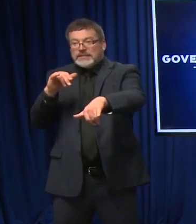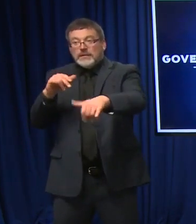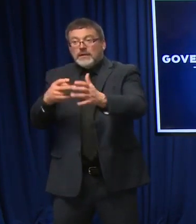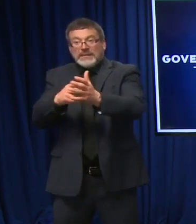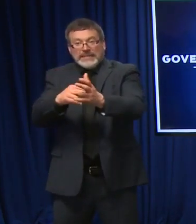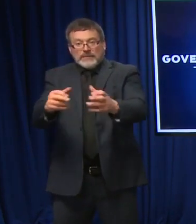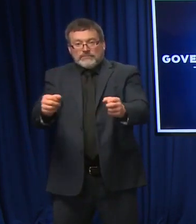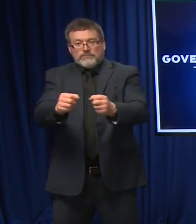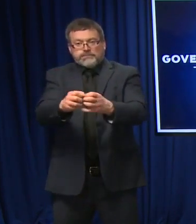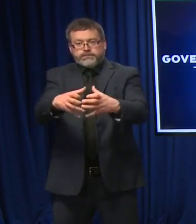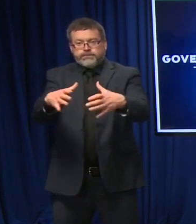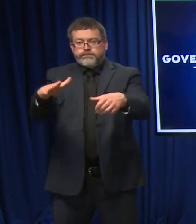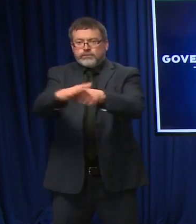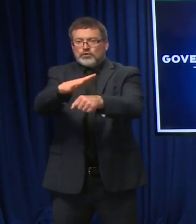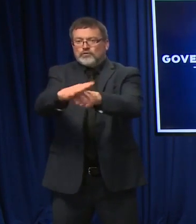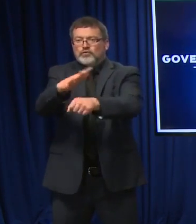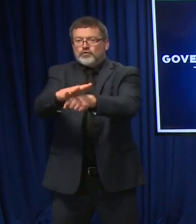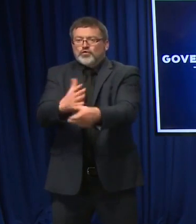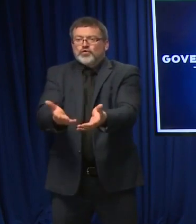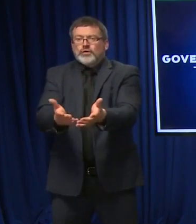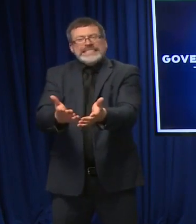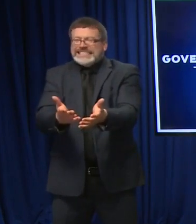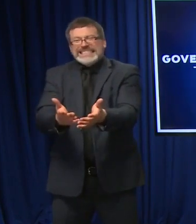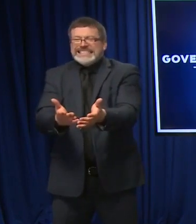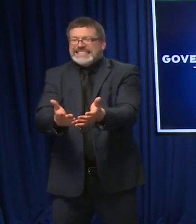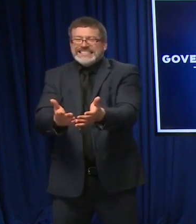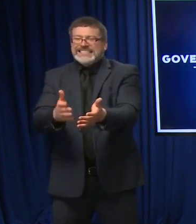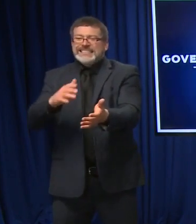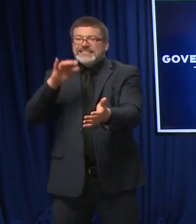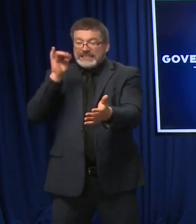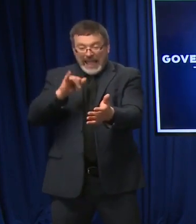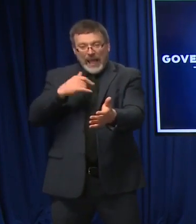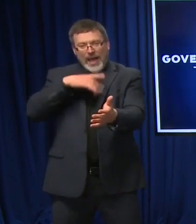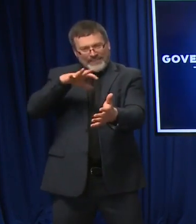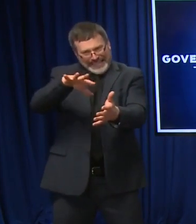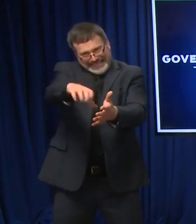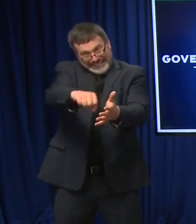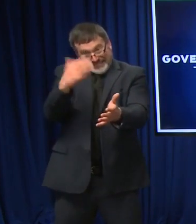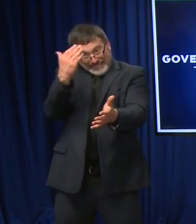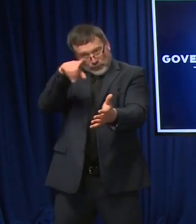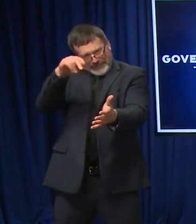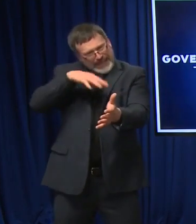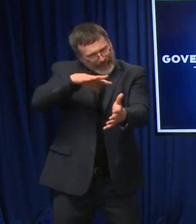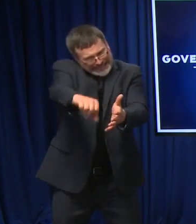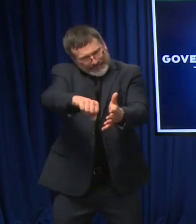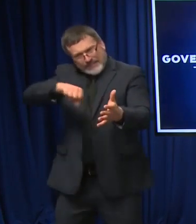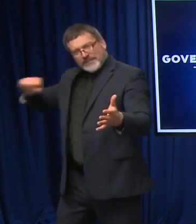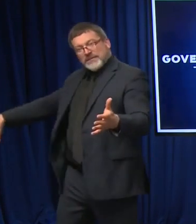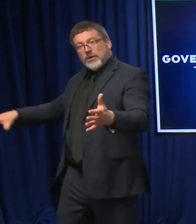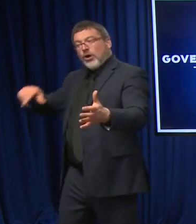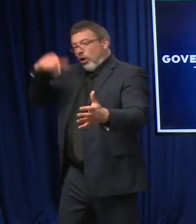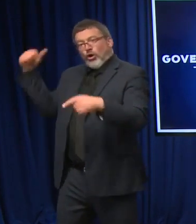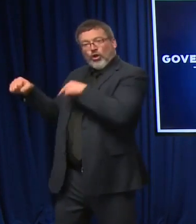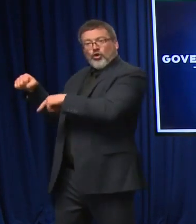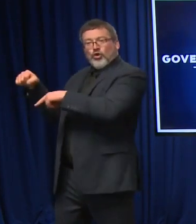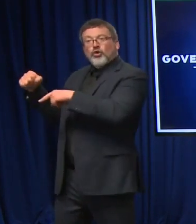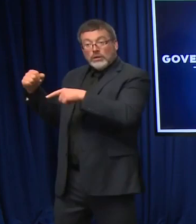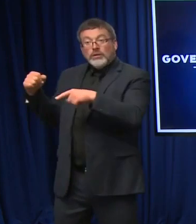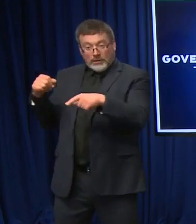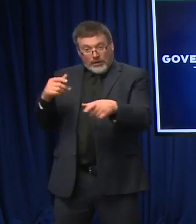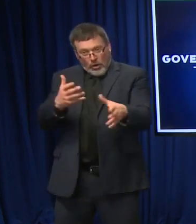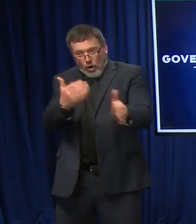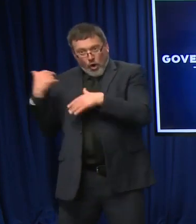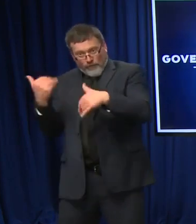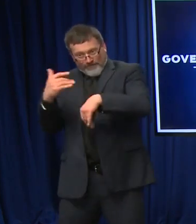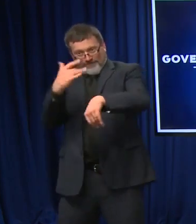capacity behind the hospitals, meaning nursing homes, homeless shelters, things like that, so people can discharge out of the hospital so we can